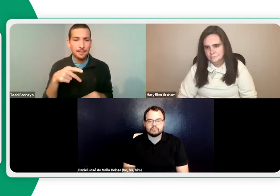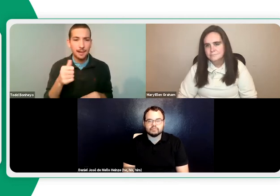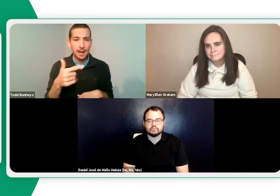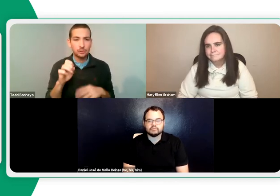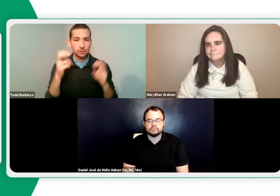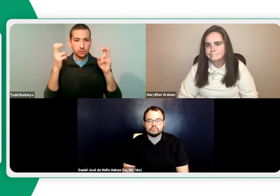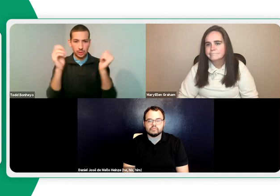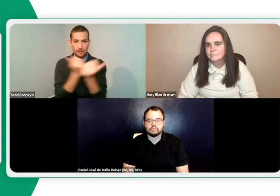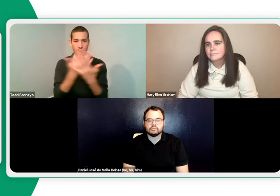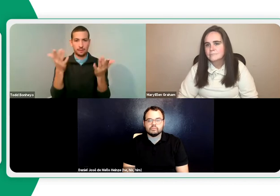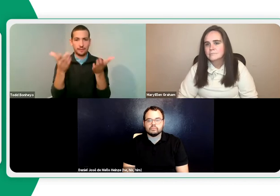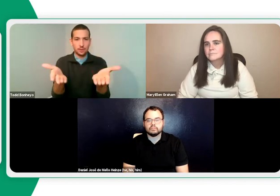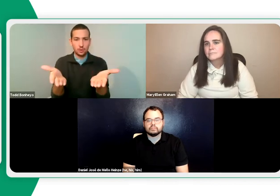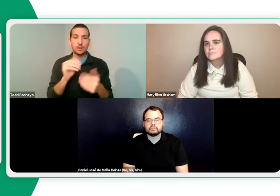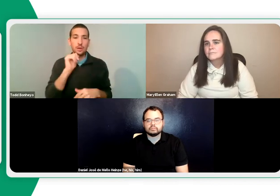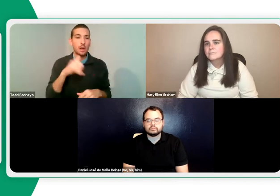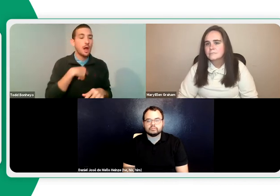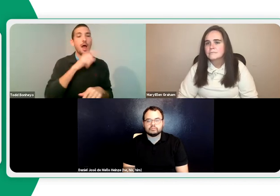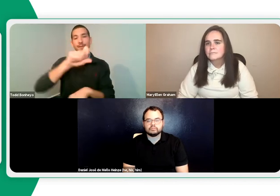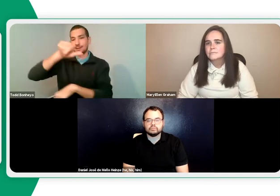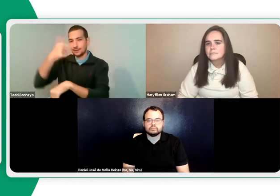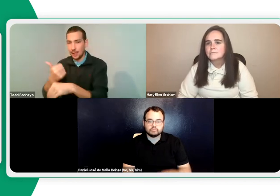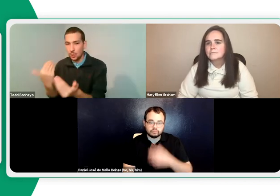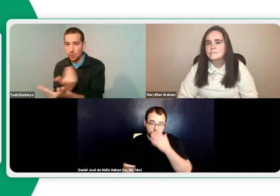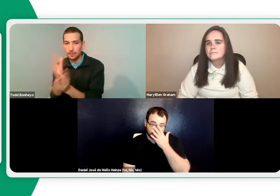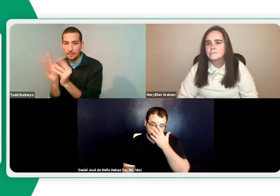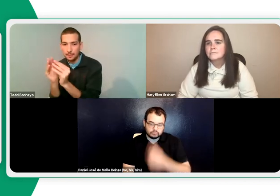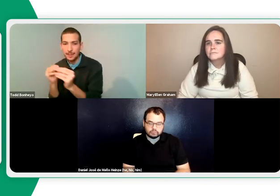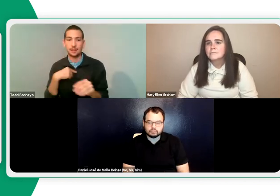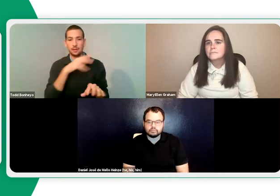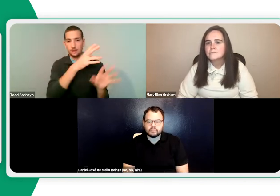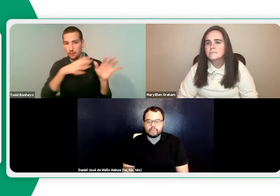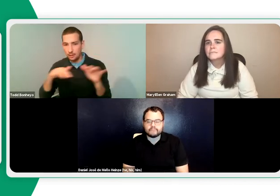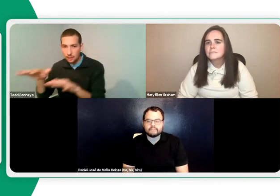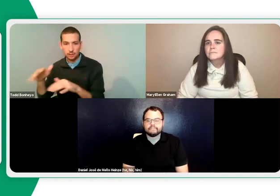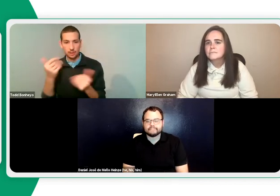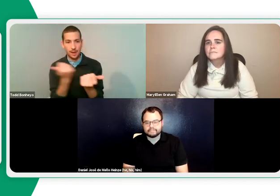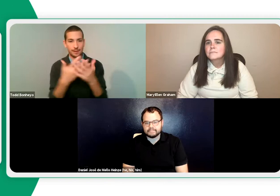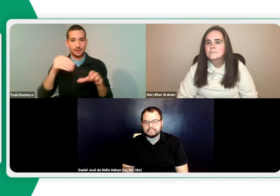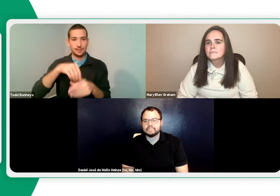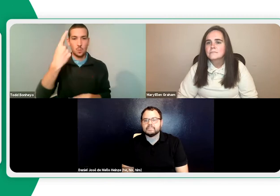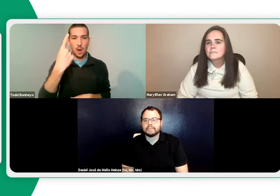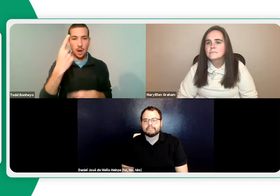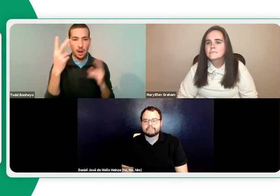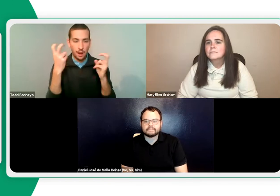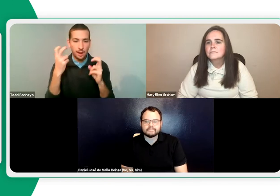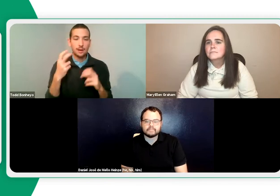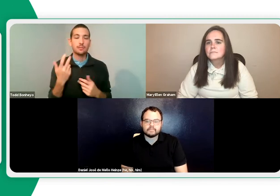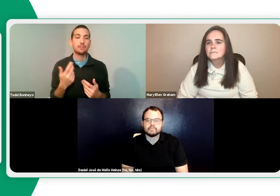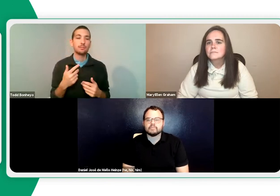So they can be in a chat. But when they want to take that chat into a video conference, they can just click a button and go right from there. They don't have to set up a separate